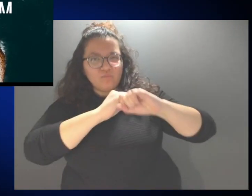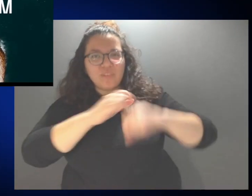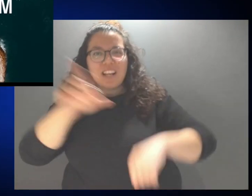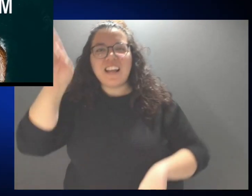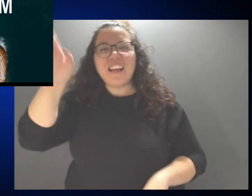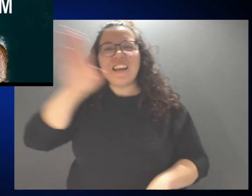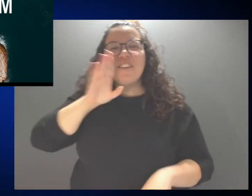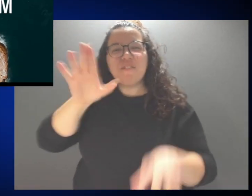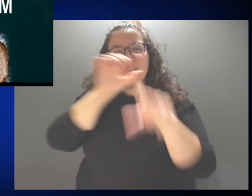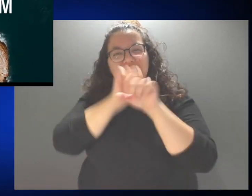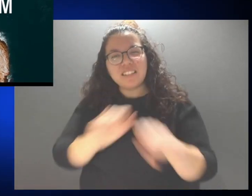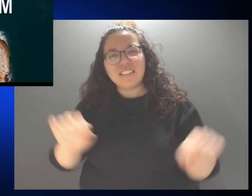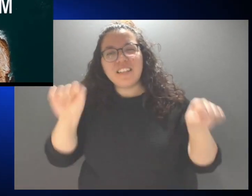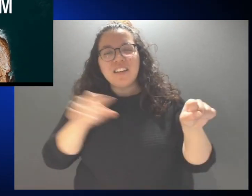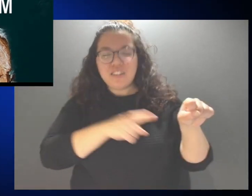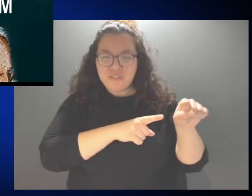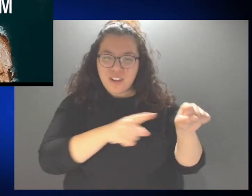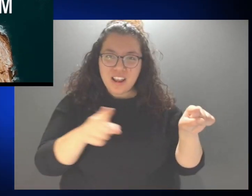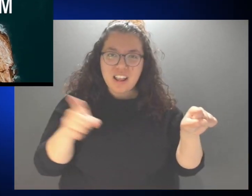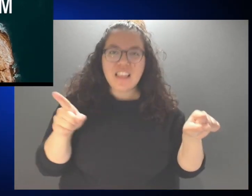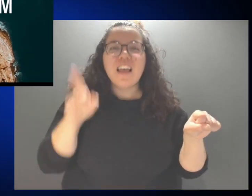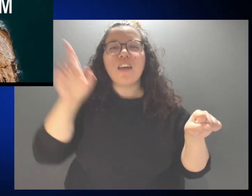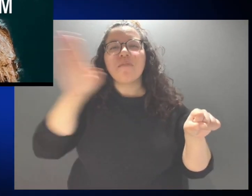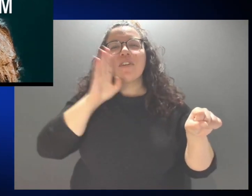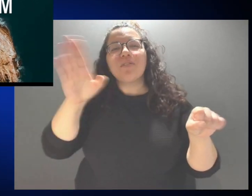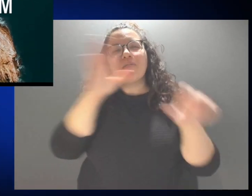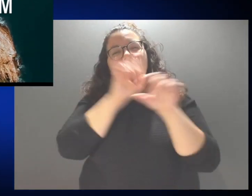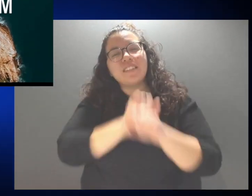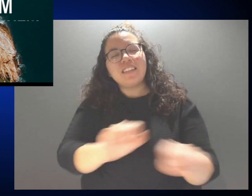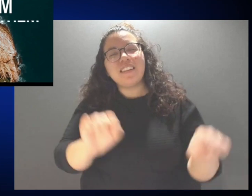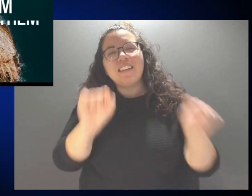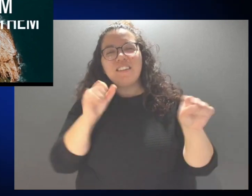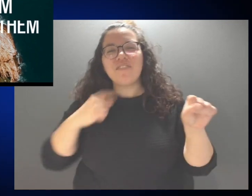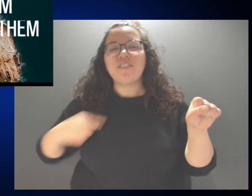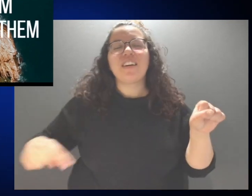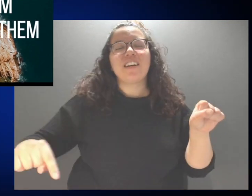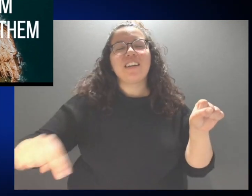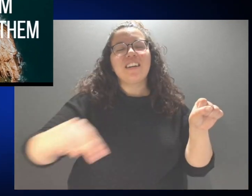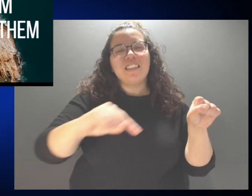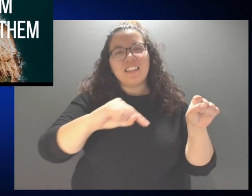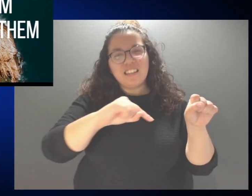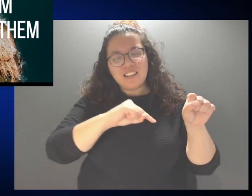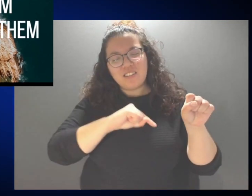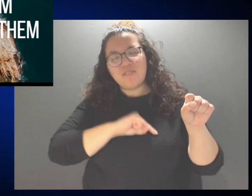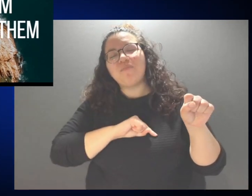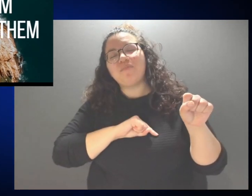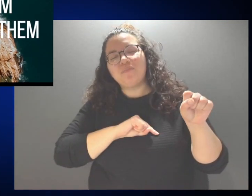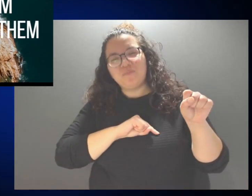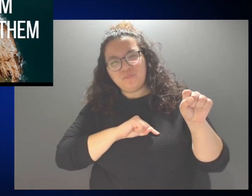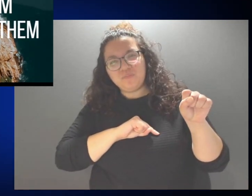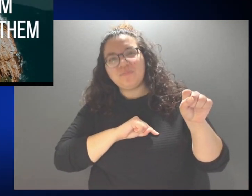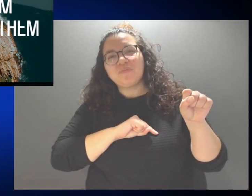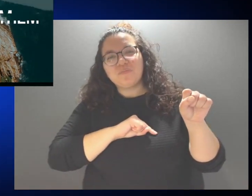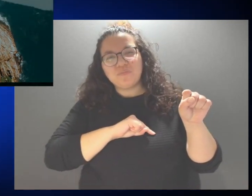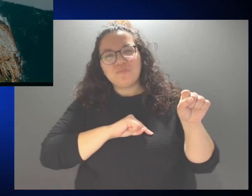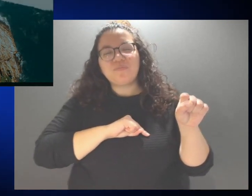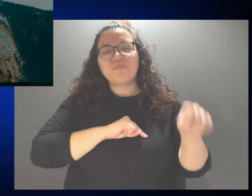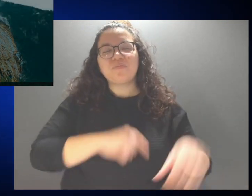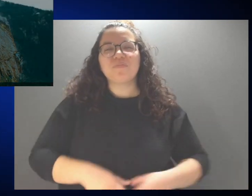He will deliver them, He will deliver them.